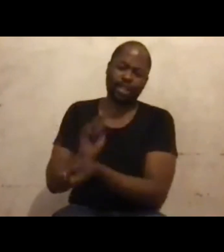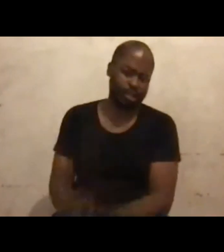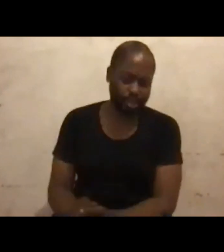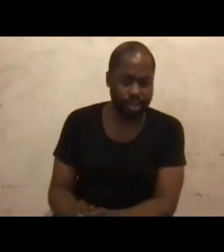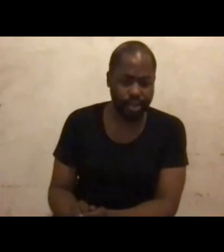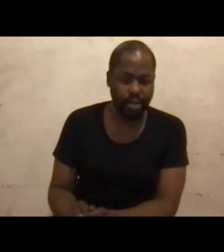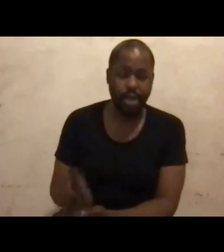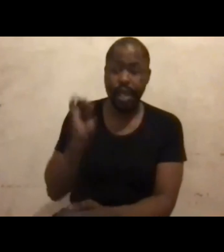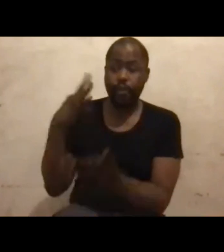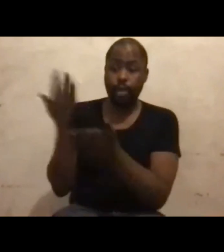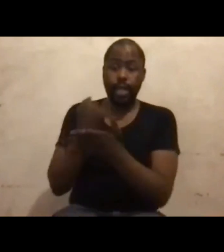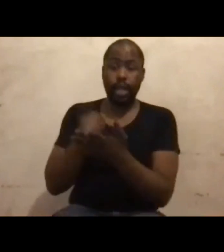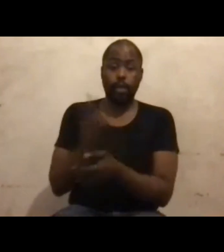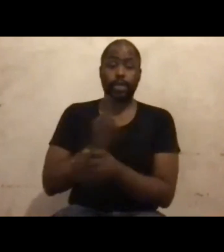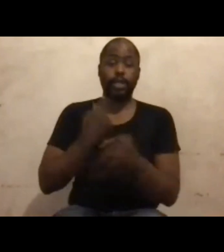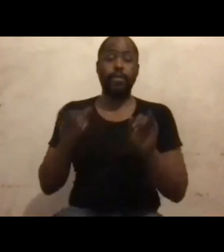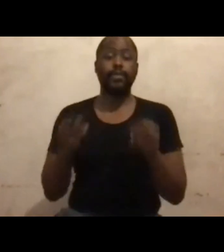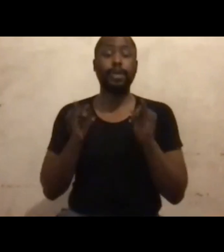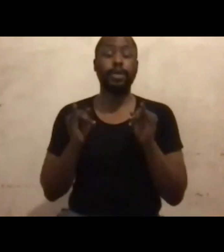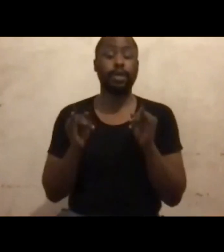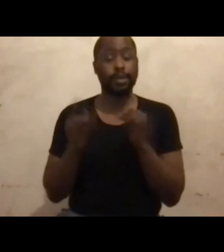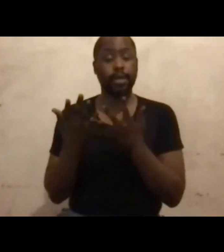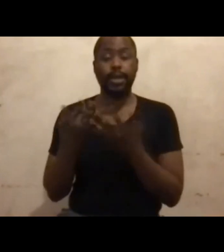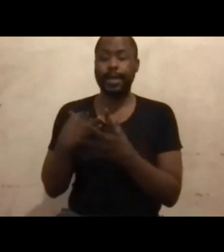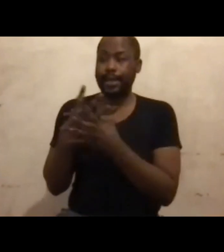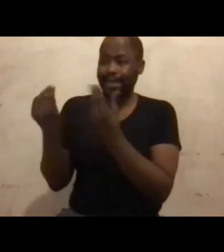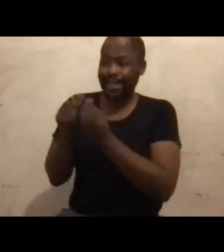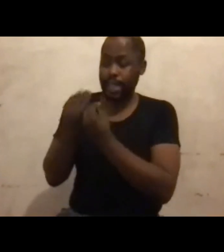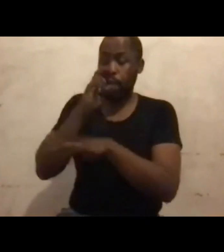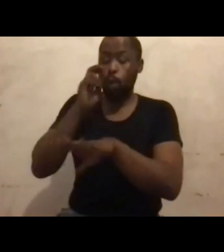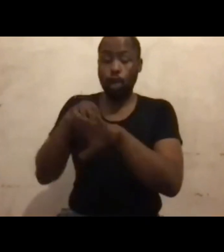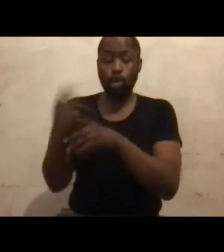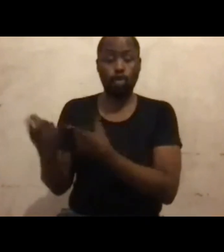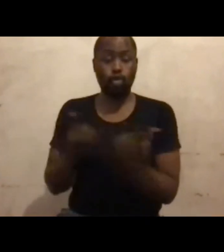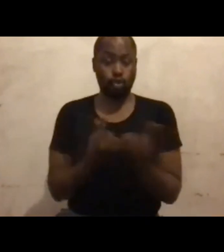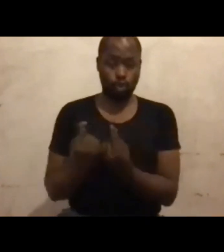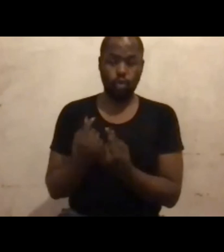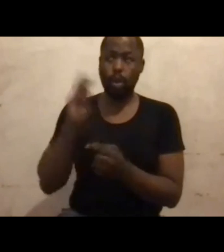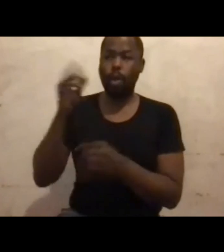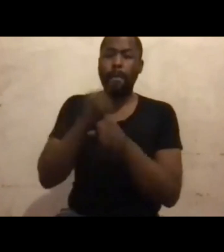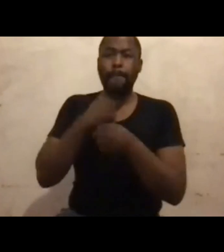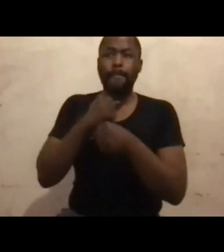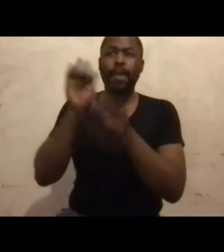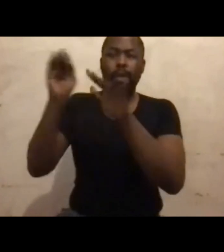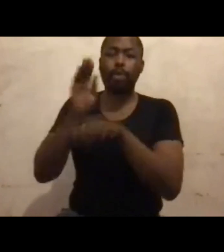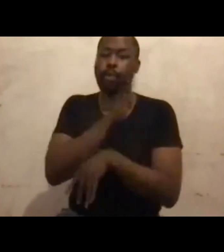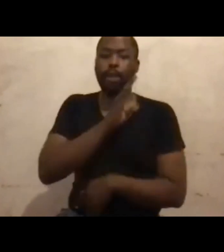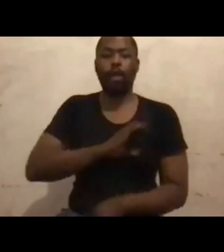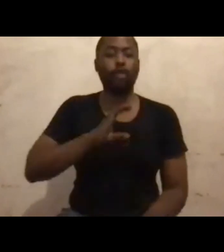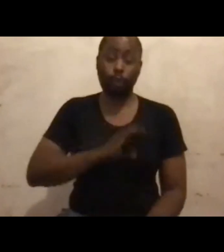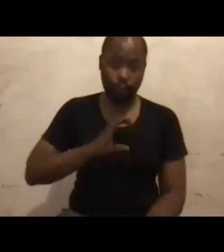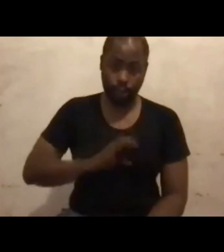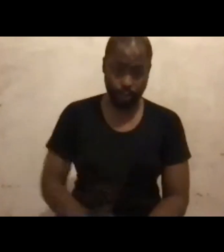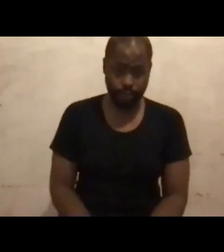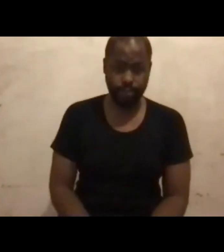seriously, there are some statements that we're going to have to make that are going to leave people uncomfortable. I'm telling you, no president